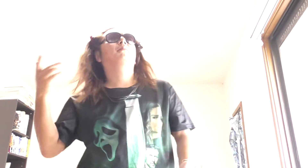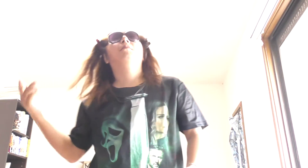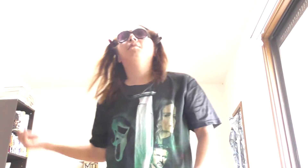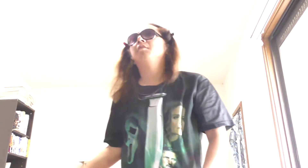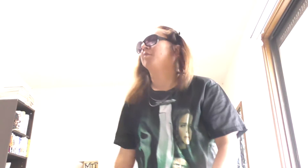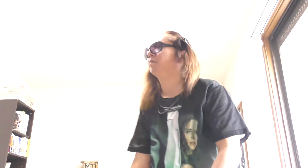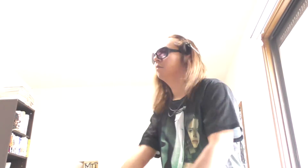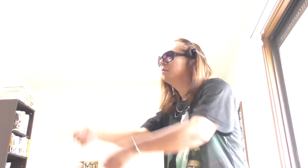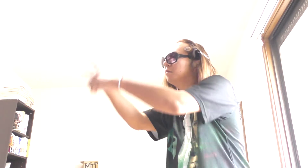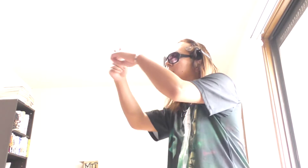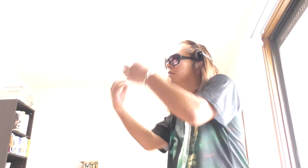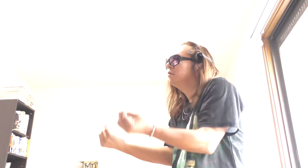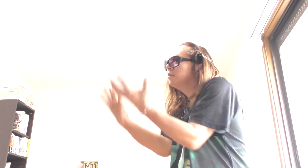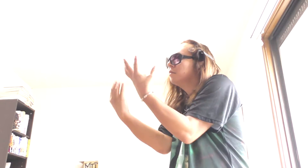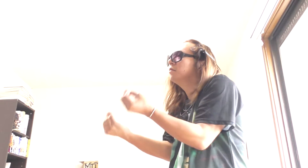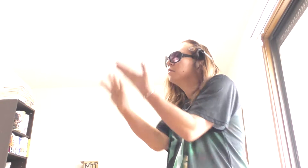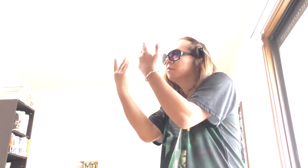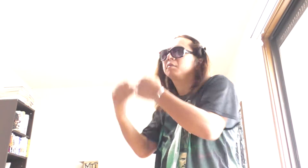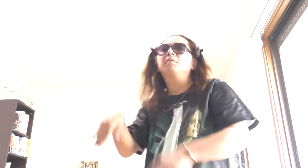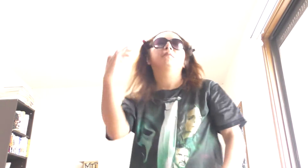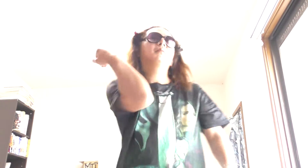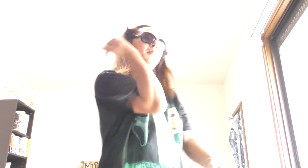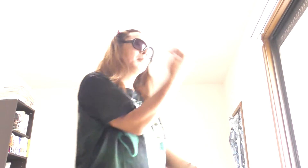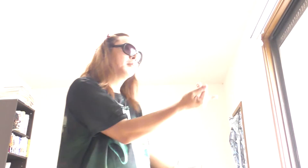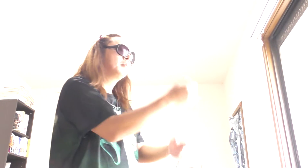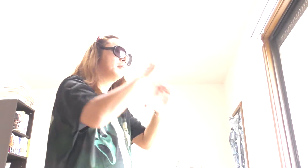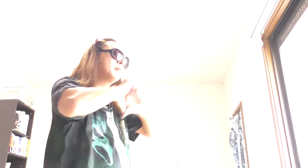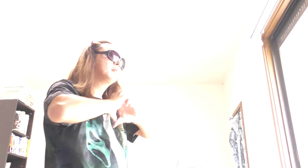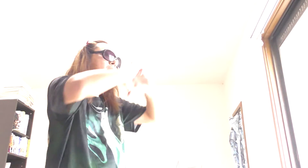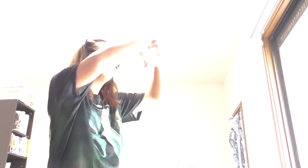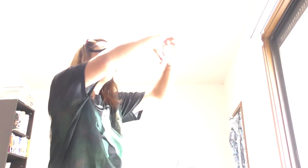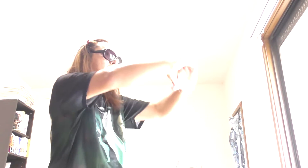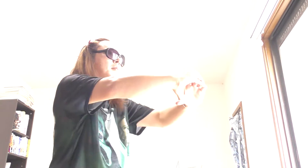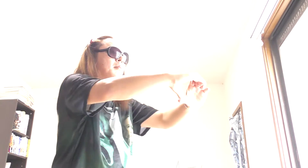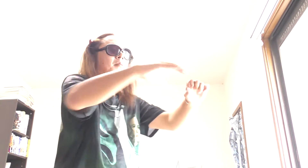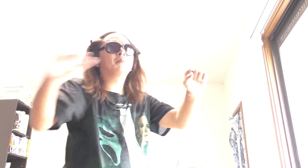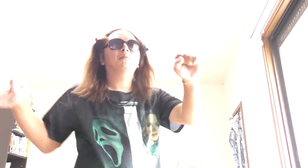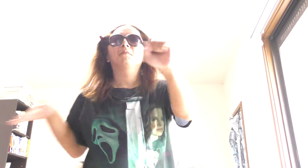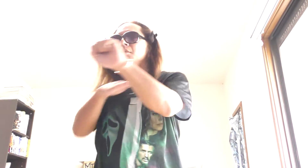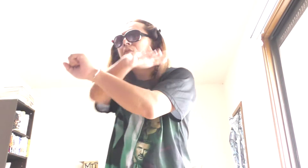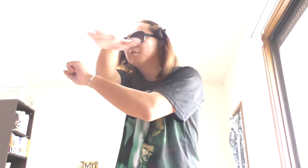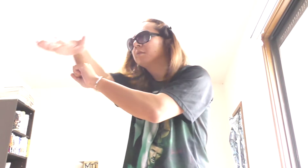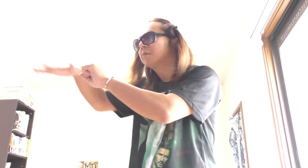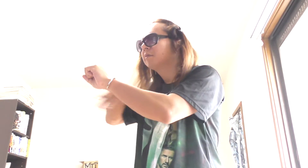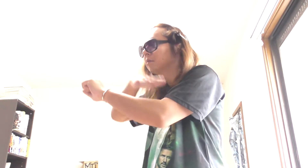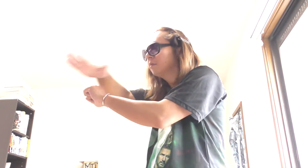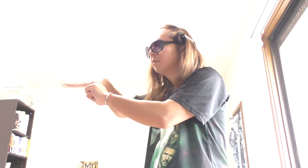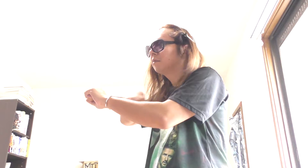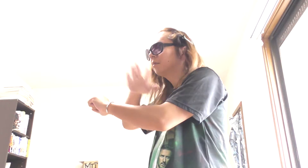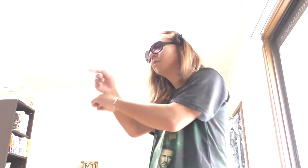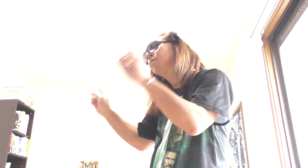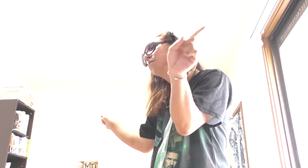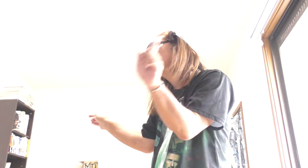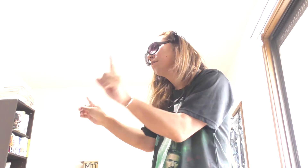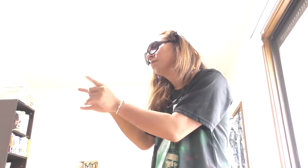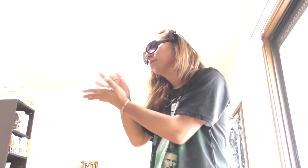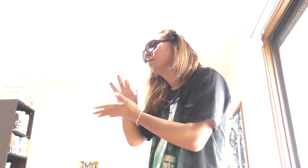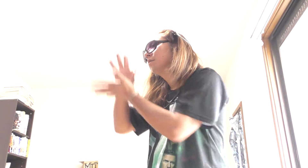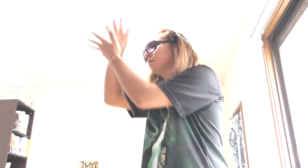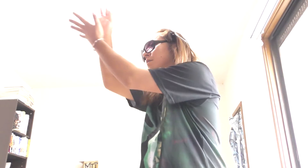me. Merry Christmas, I wrapped it up and said it. With an heart saying, I love you,